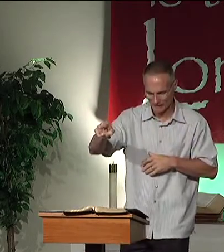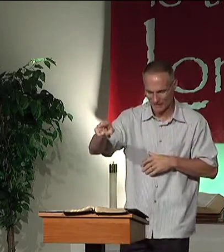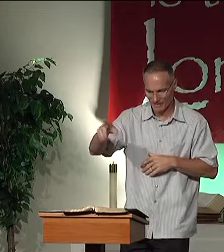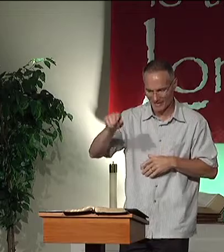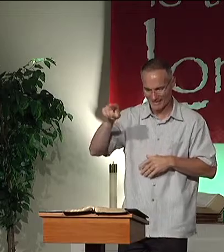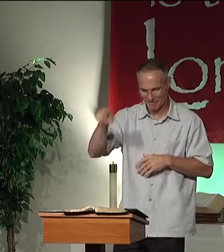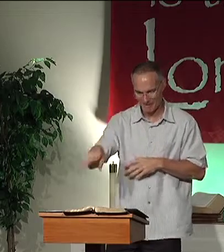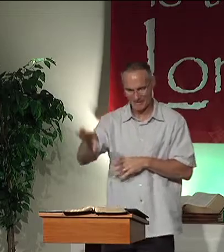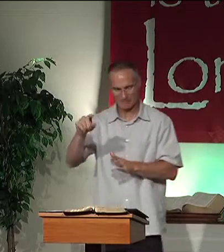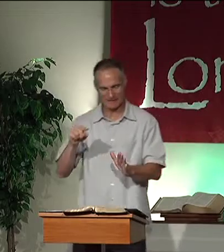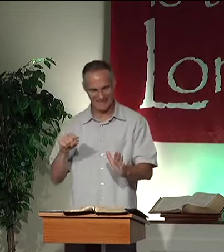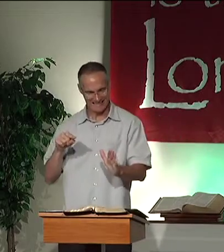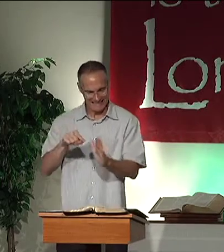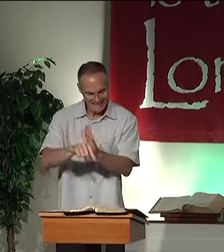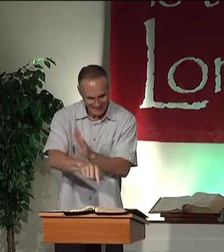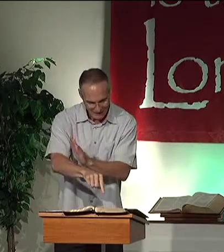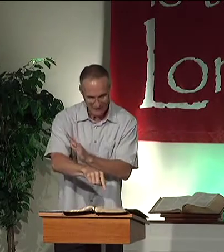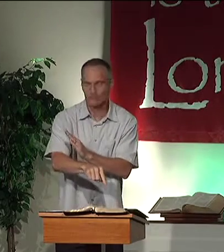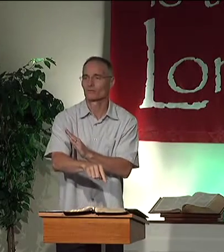and that he must be killed.